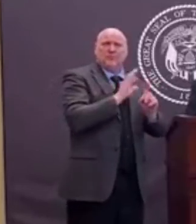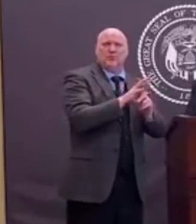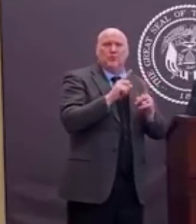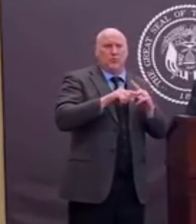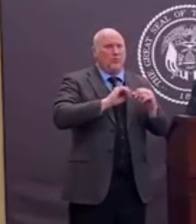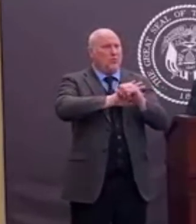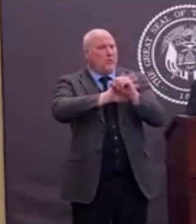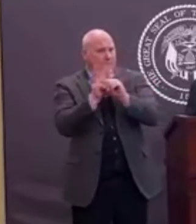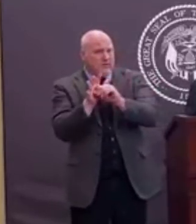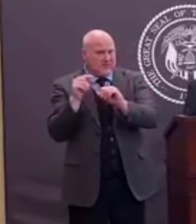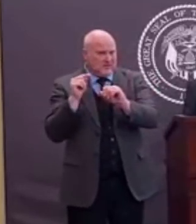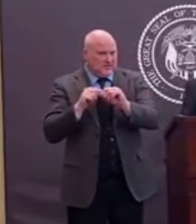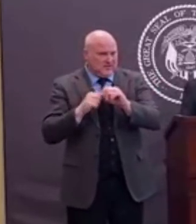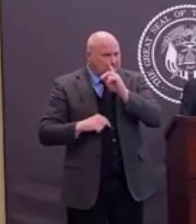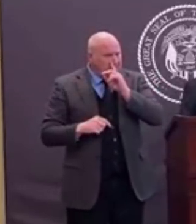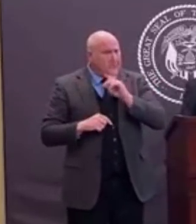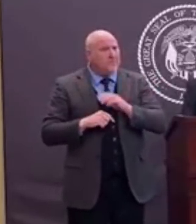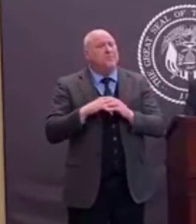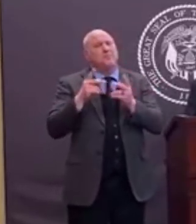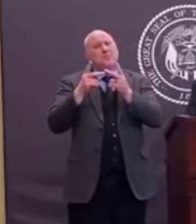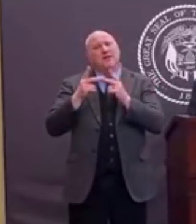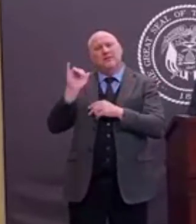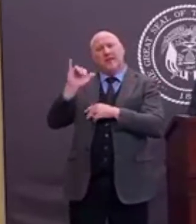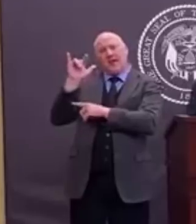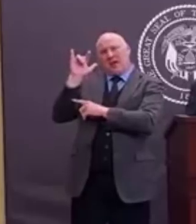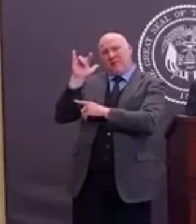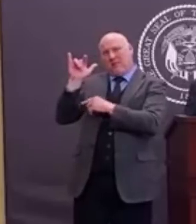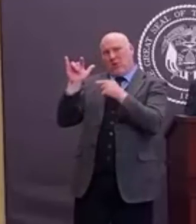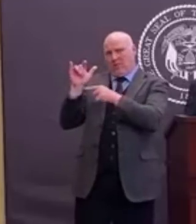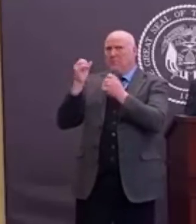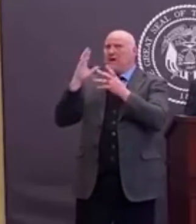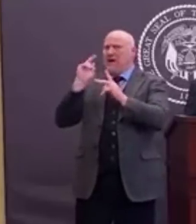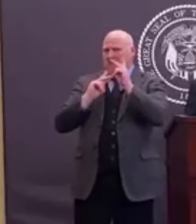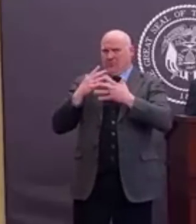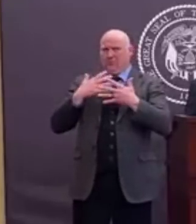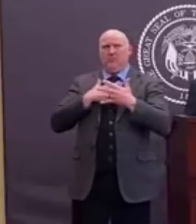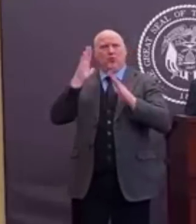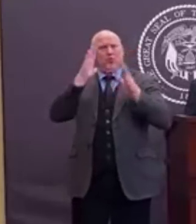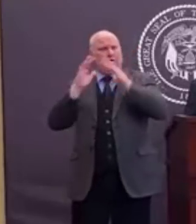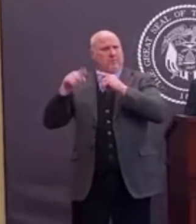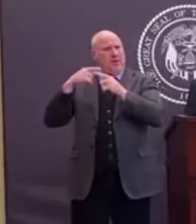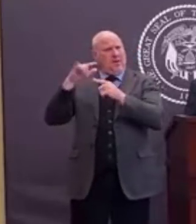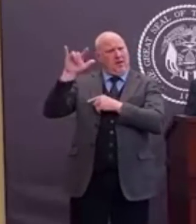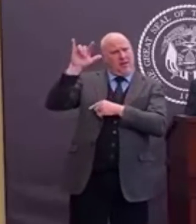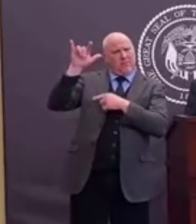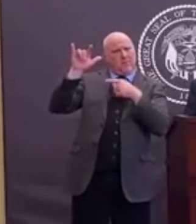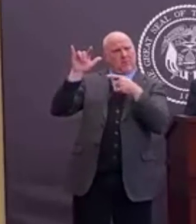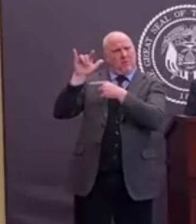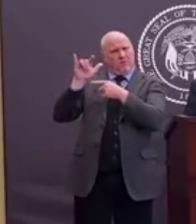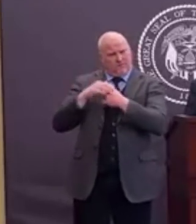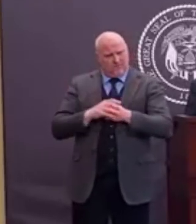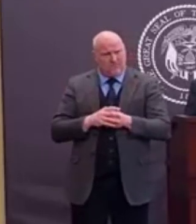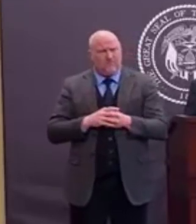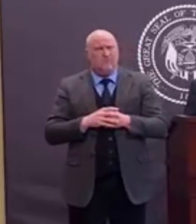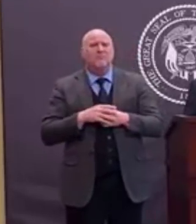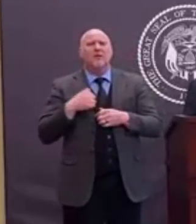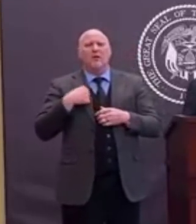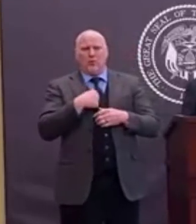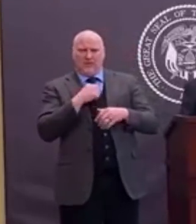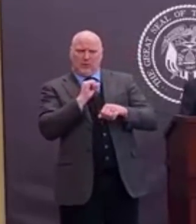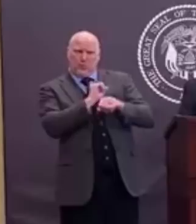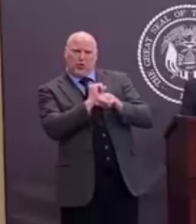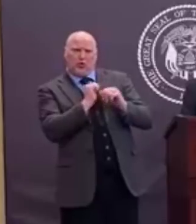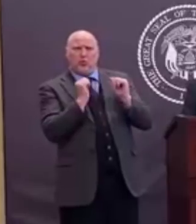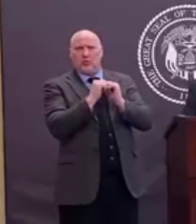Again, we have concerns with our airports. Working with the Salt Lake City Mayor Mendenhall and the Salt Lake City Airport,